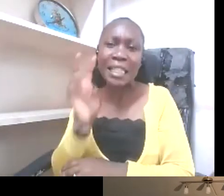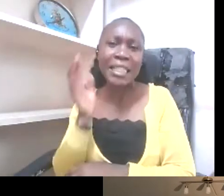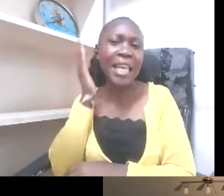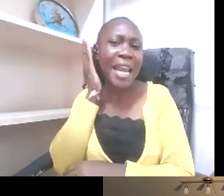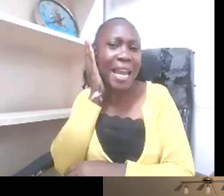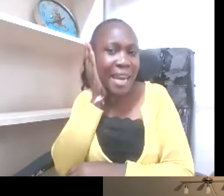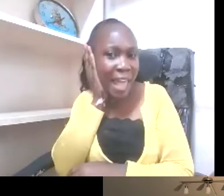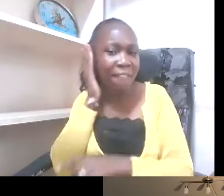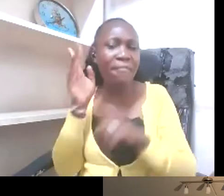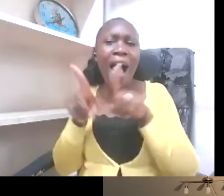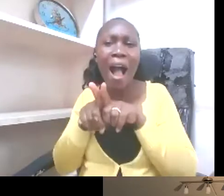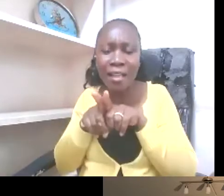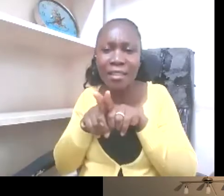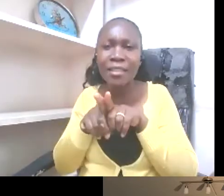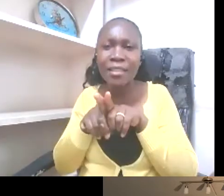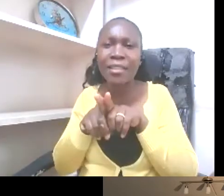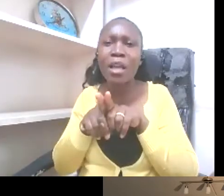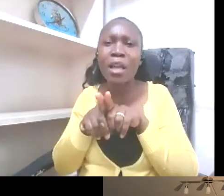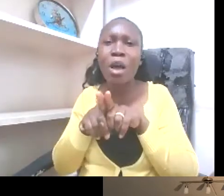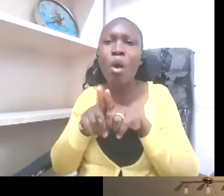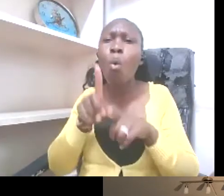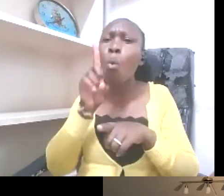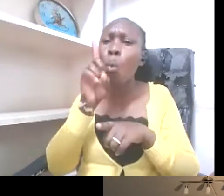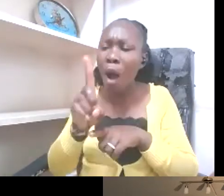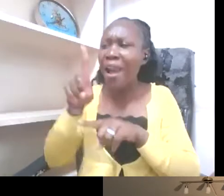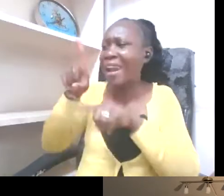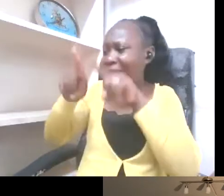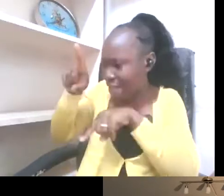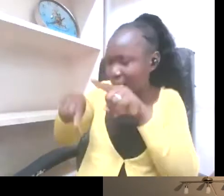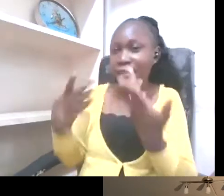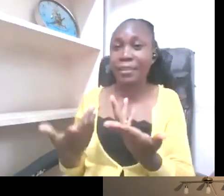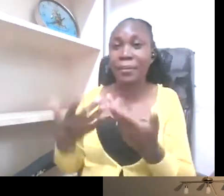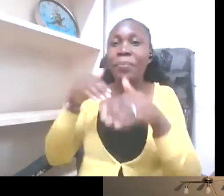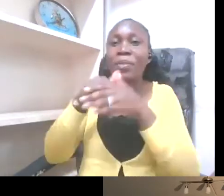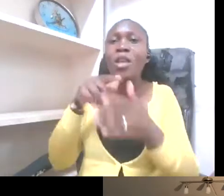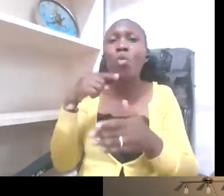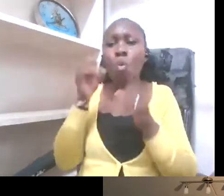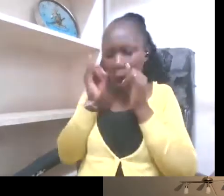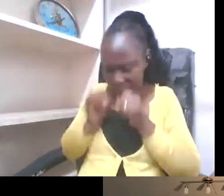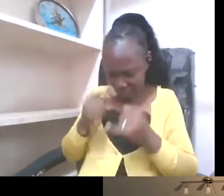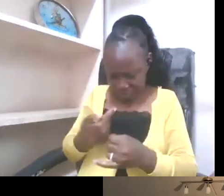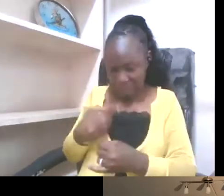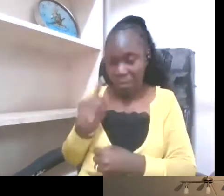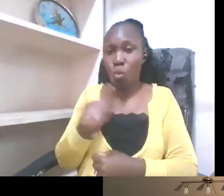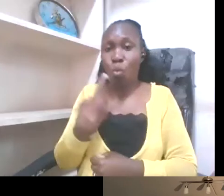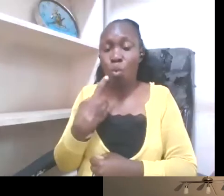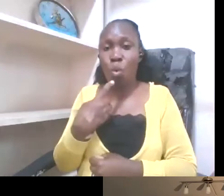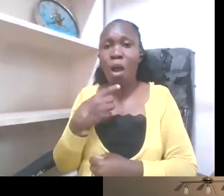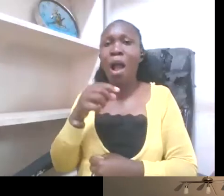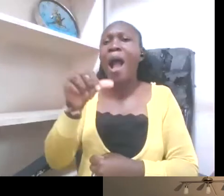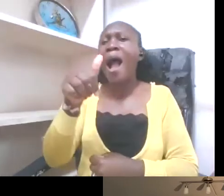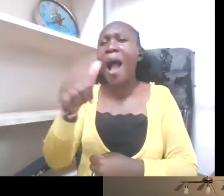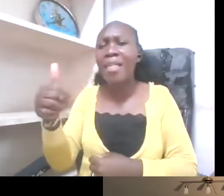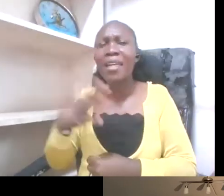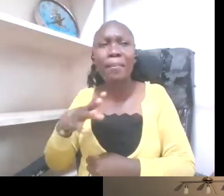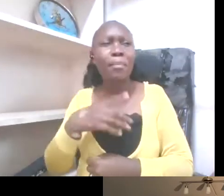diversity, you know, in their identity. So we keep othering people. And when we talk in social